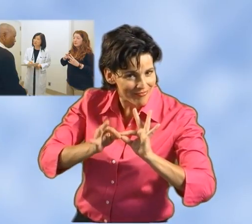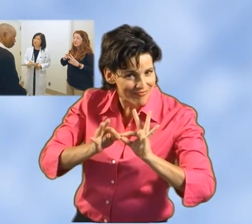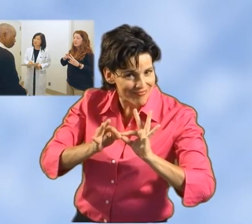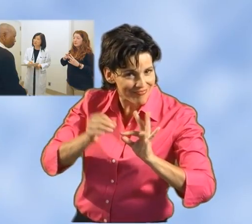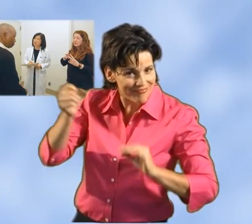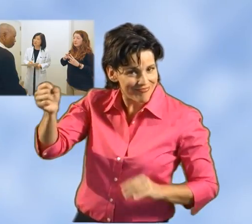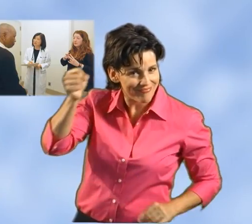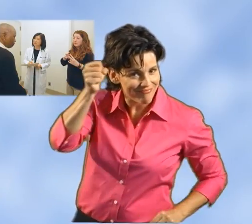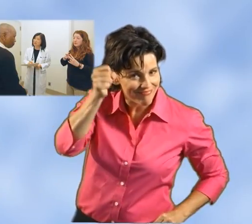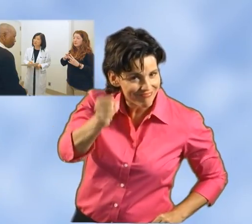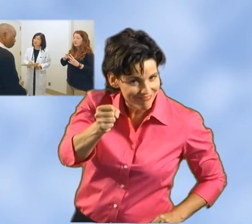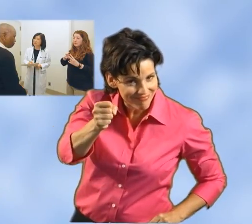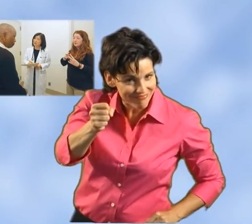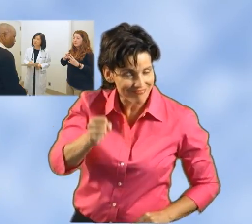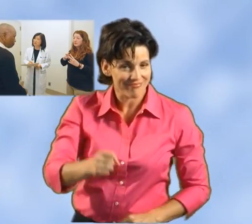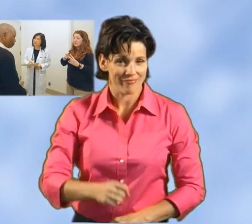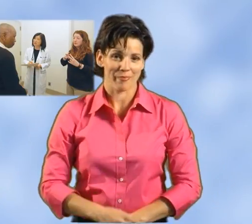interpreting services for the appointment.